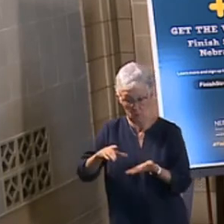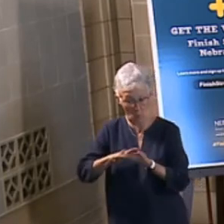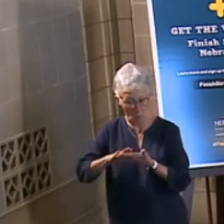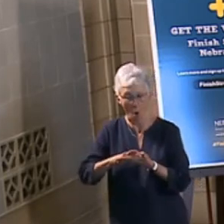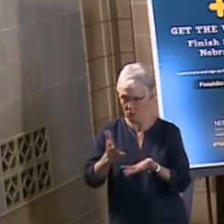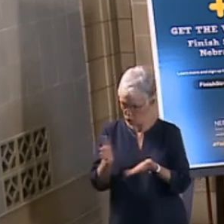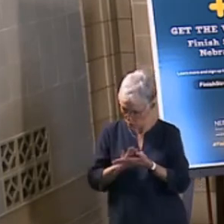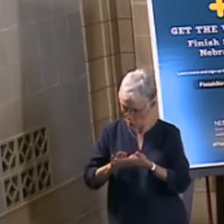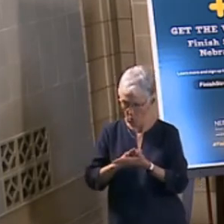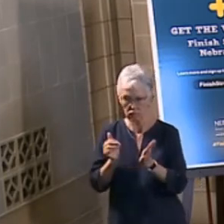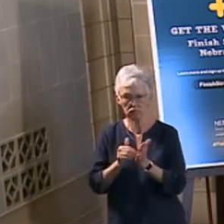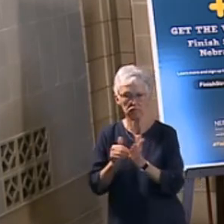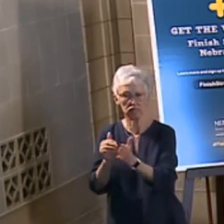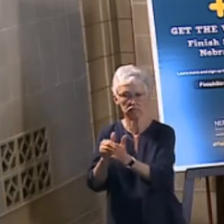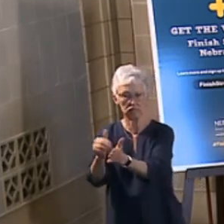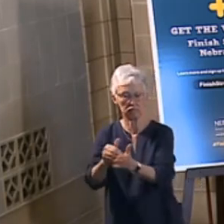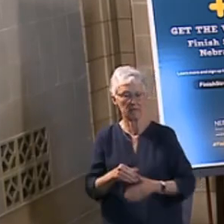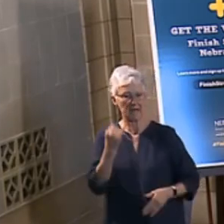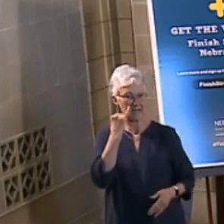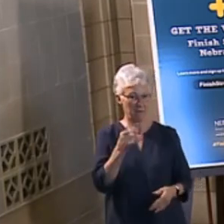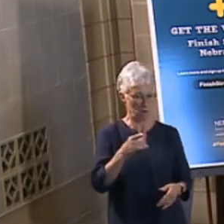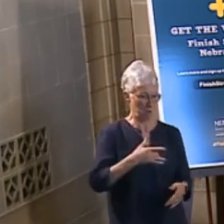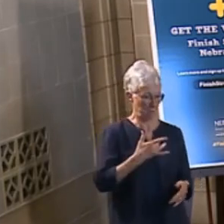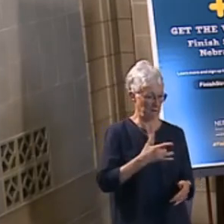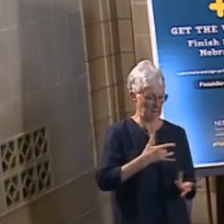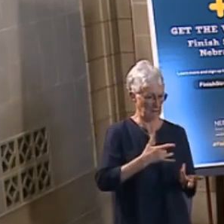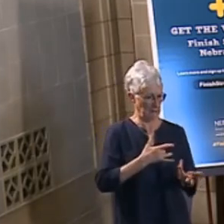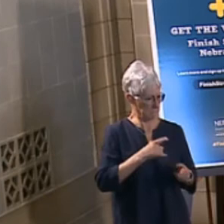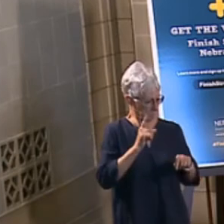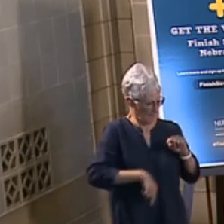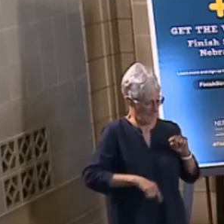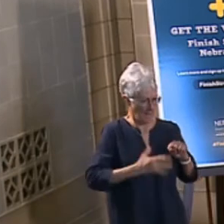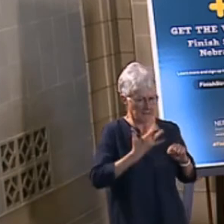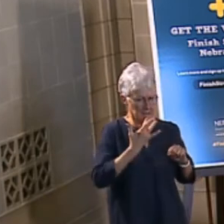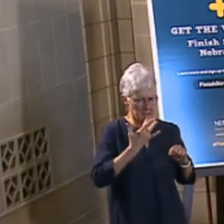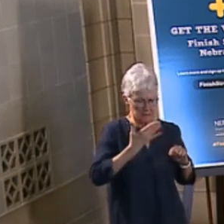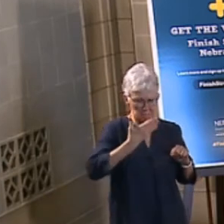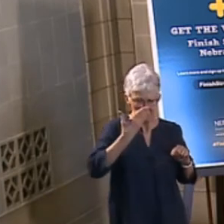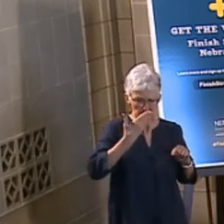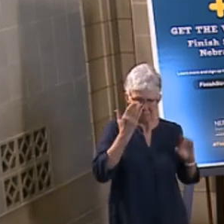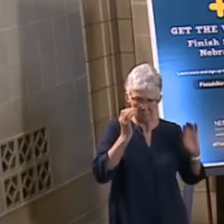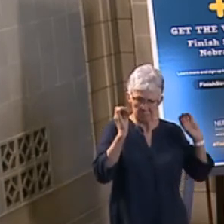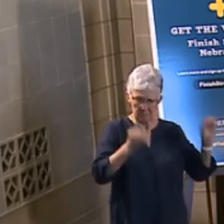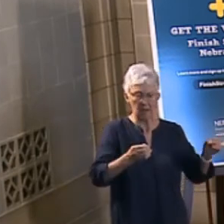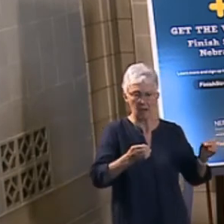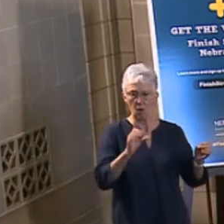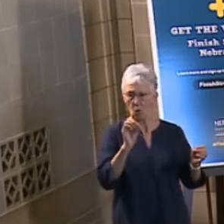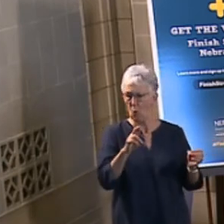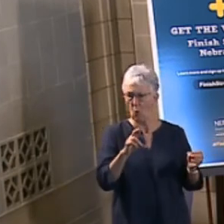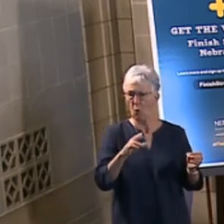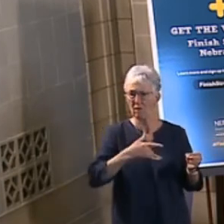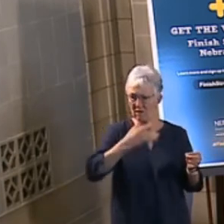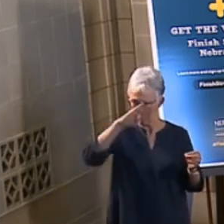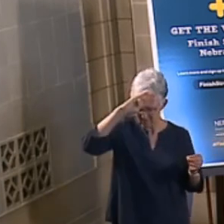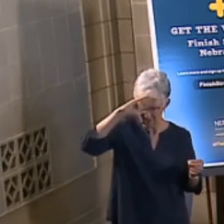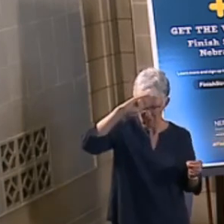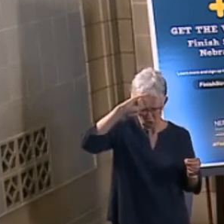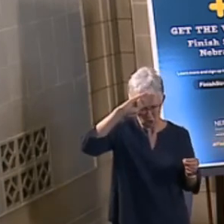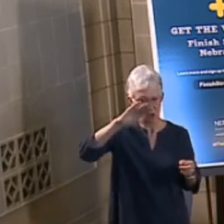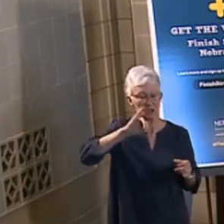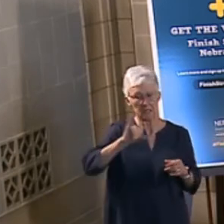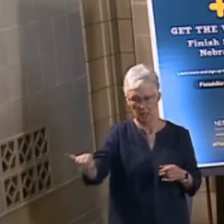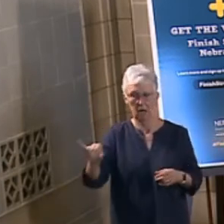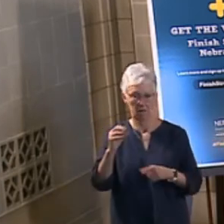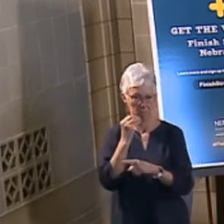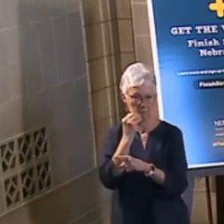or smell, or have a fever or a cough, please stay home until you can get tested. It's important that we slow down the